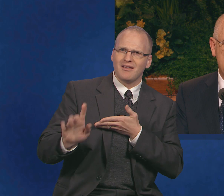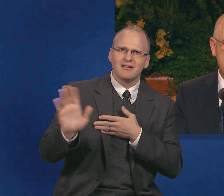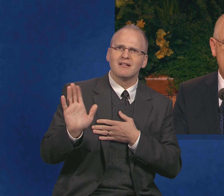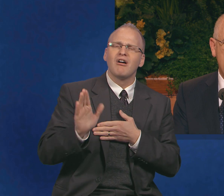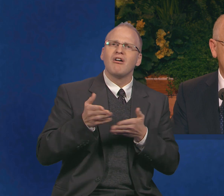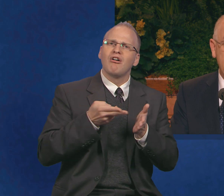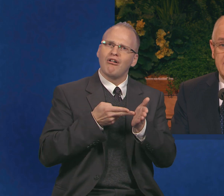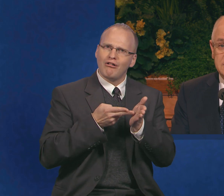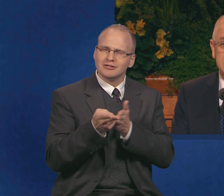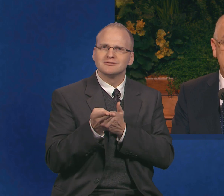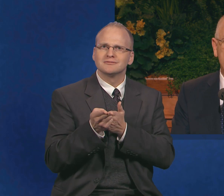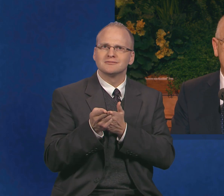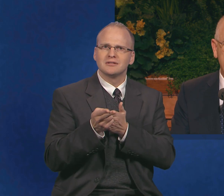All He asks is 10 percent.